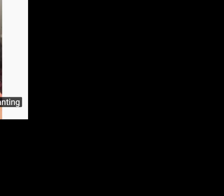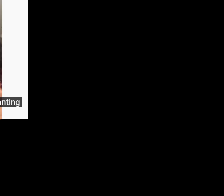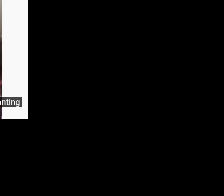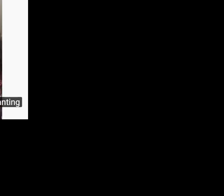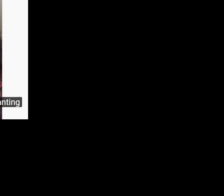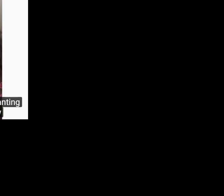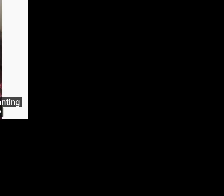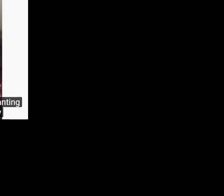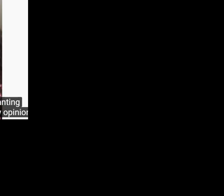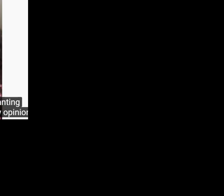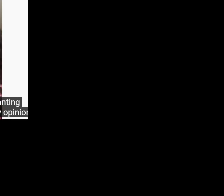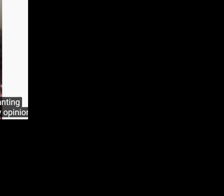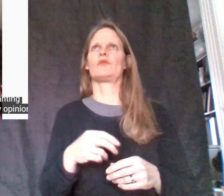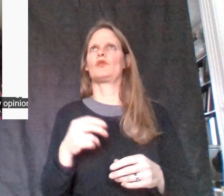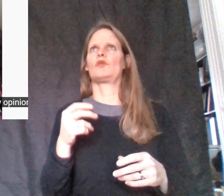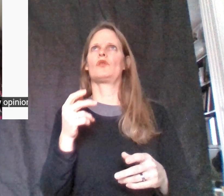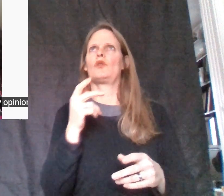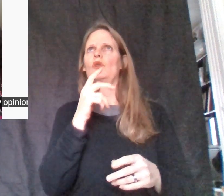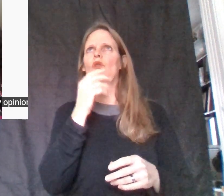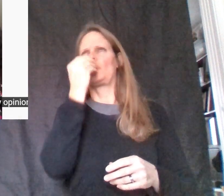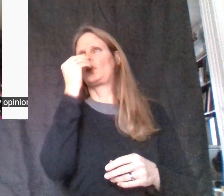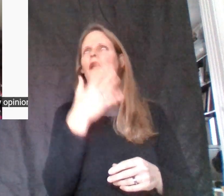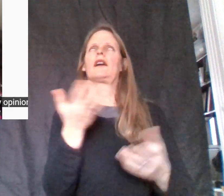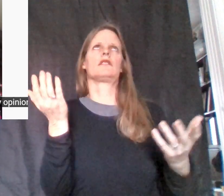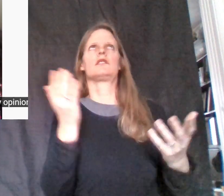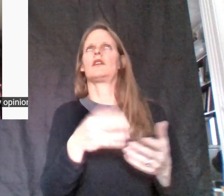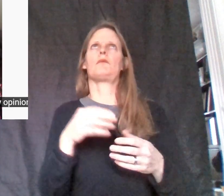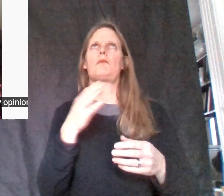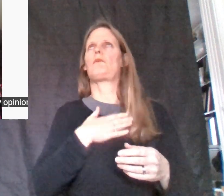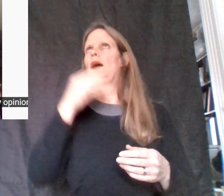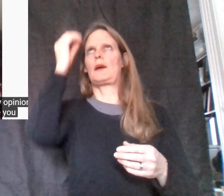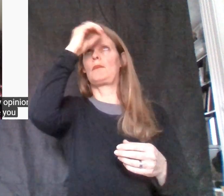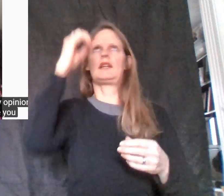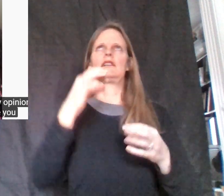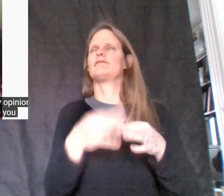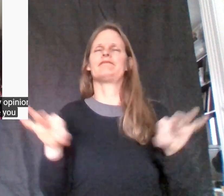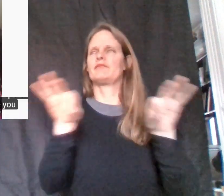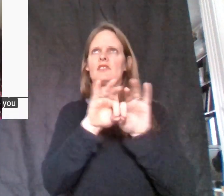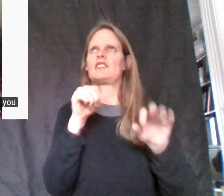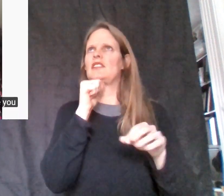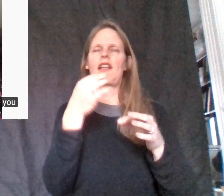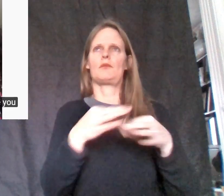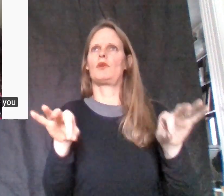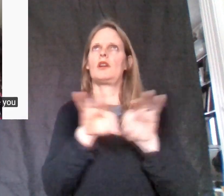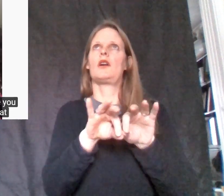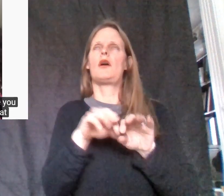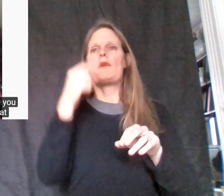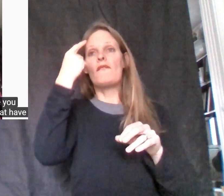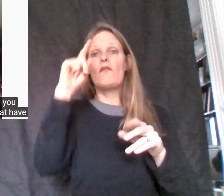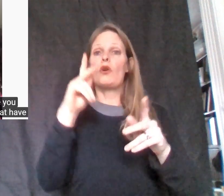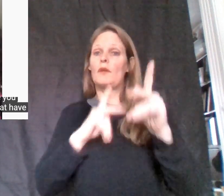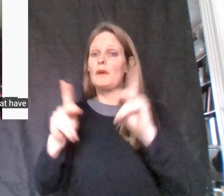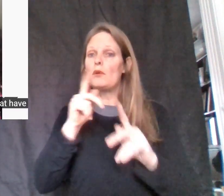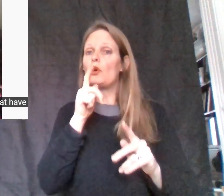who cares? My opinion doesn't really matter. But for the, you know, in the interest of those that have reached out,